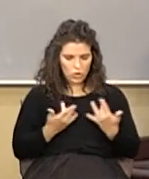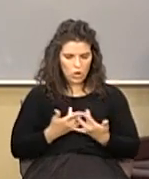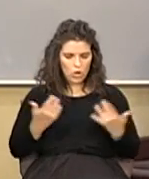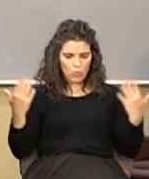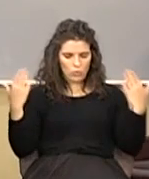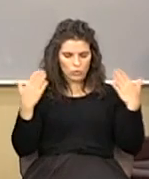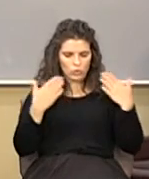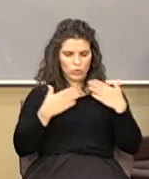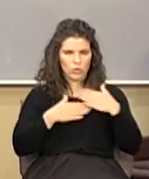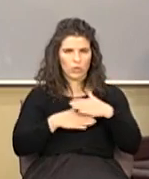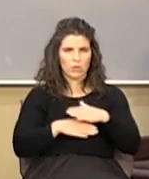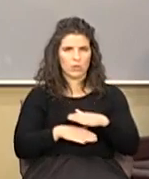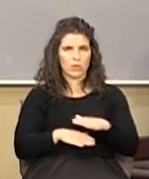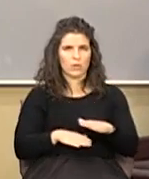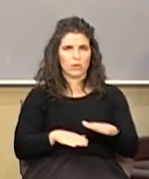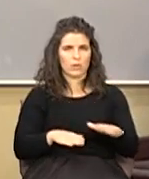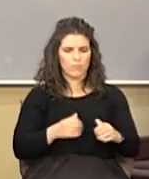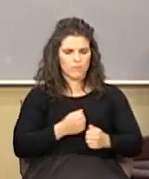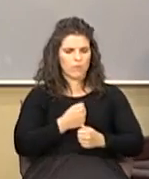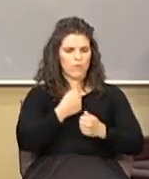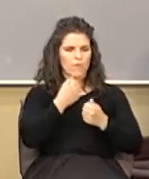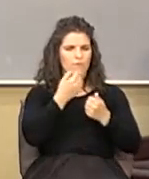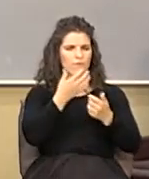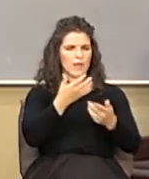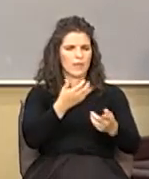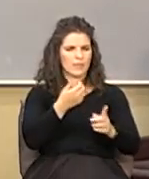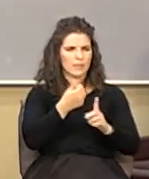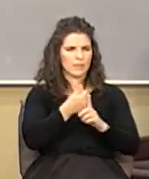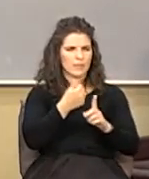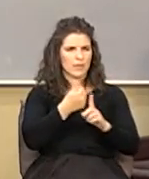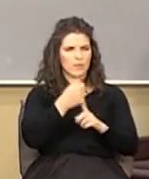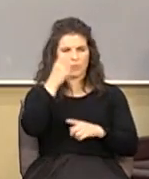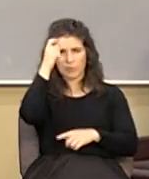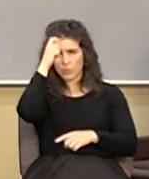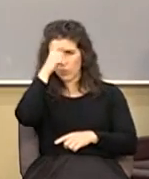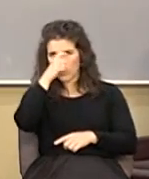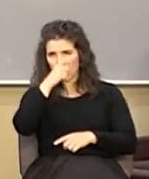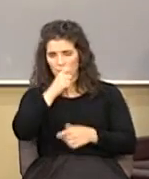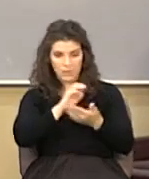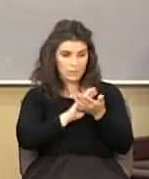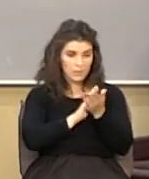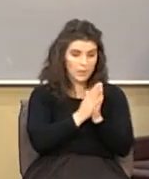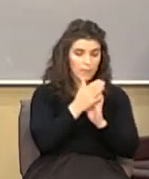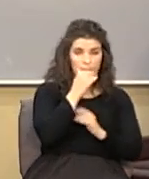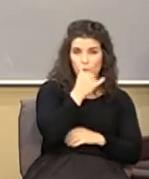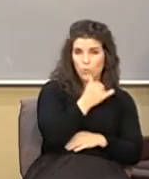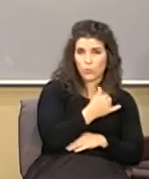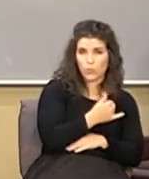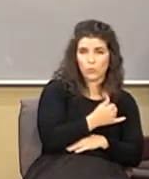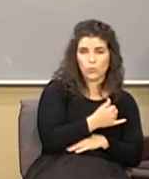darkened professing themselves to be wise they became fools